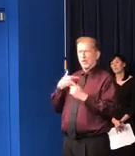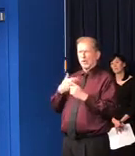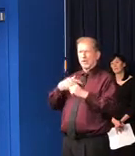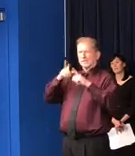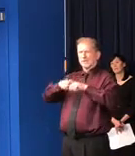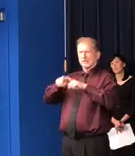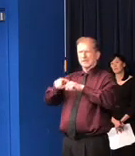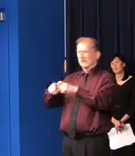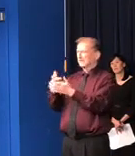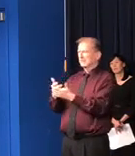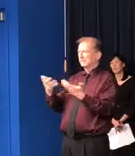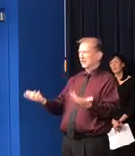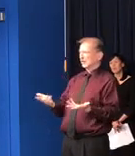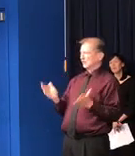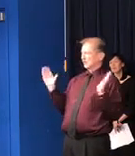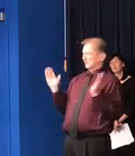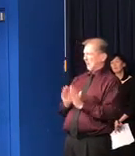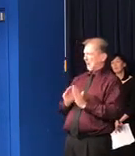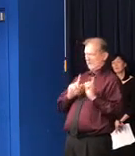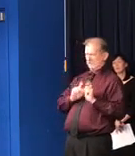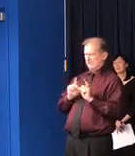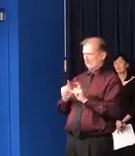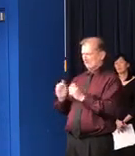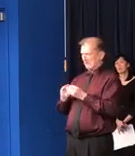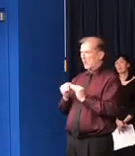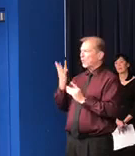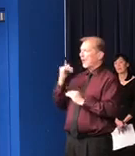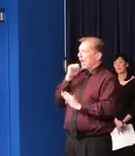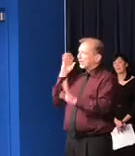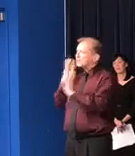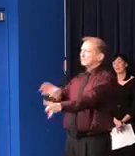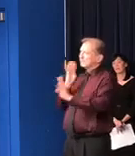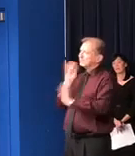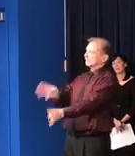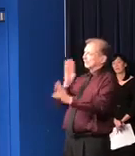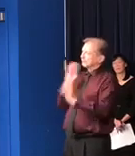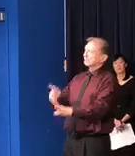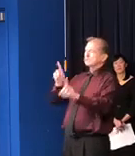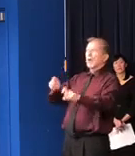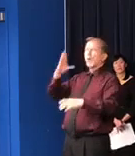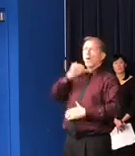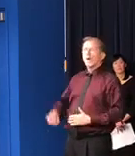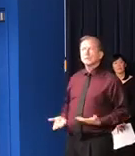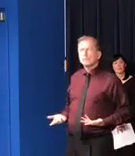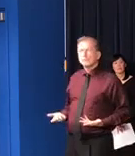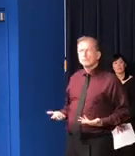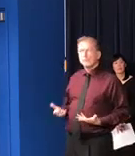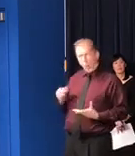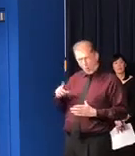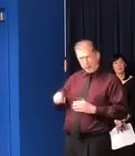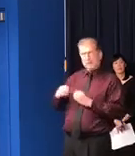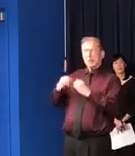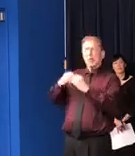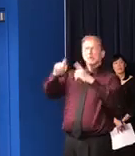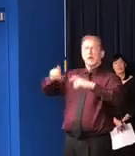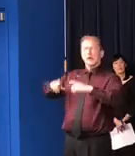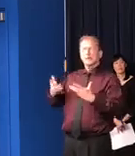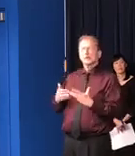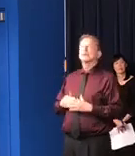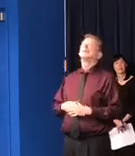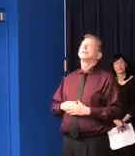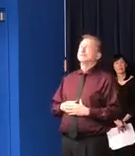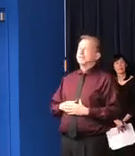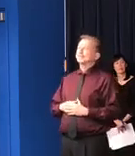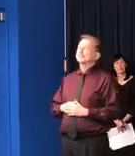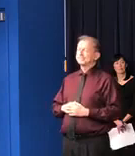know, so what are we doing to expand testing capacity? What are you doing to acquire more tests? Yeah. So remember that I've been one of